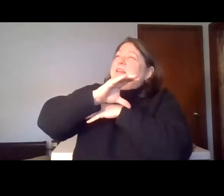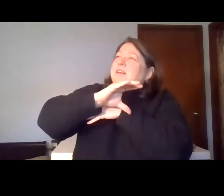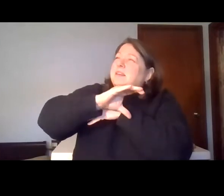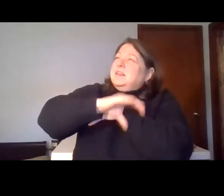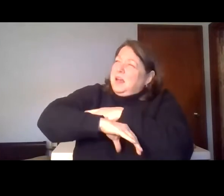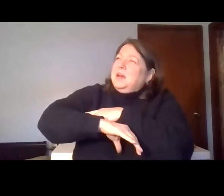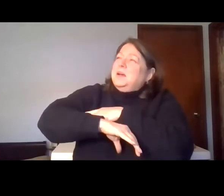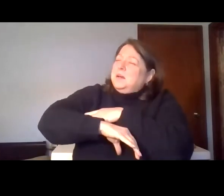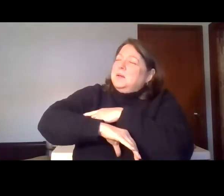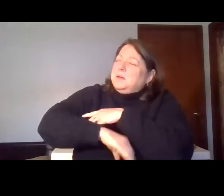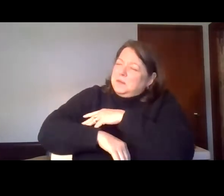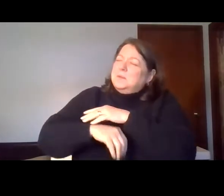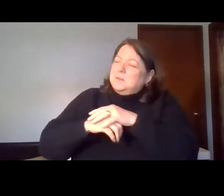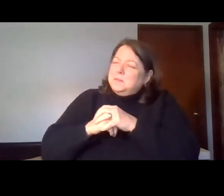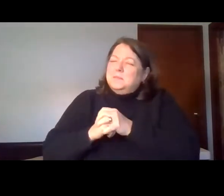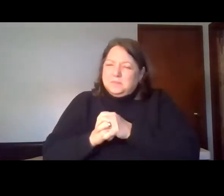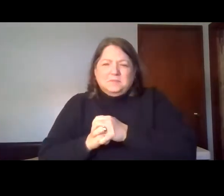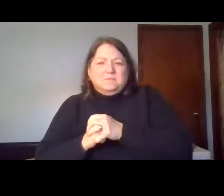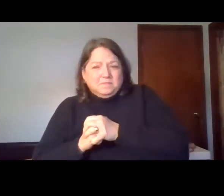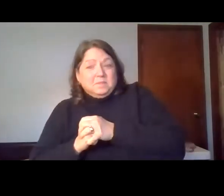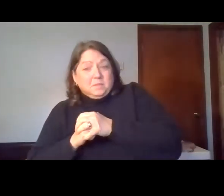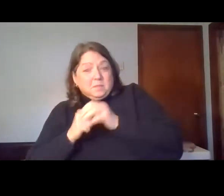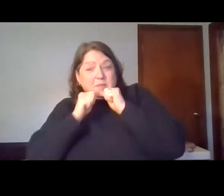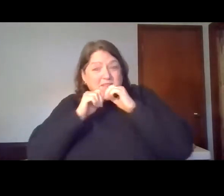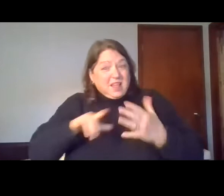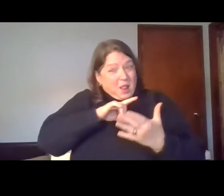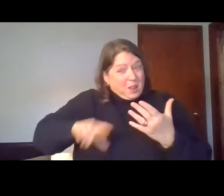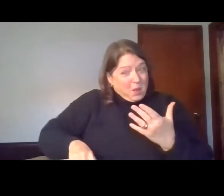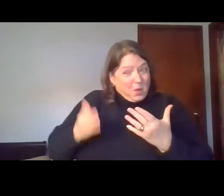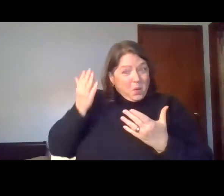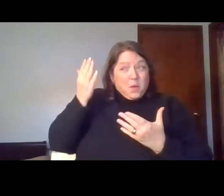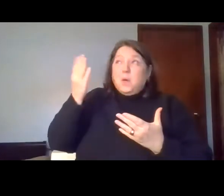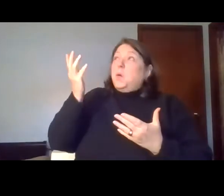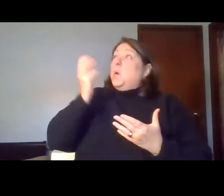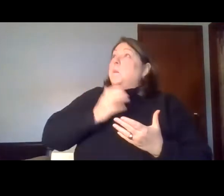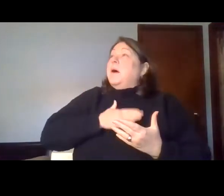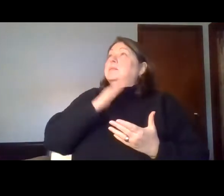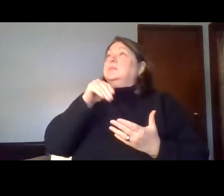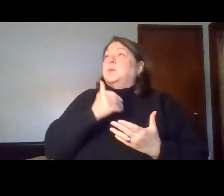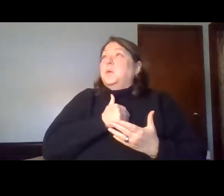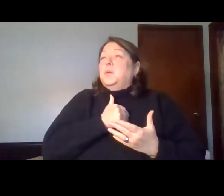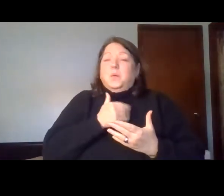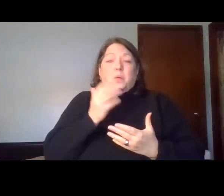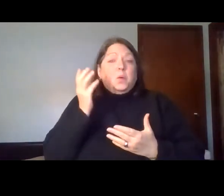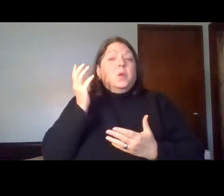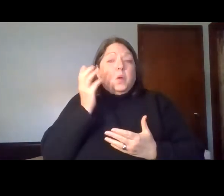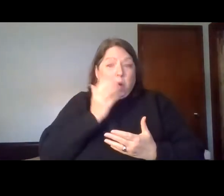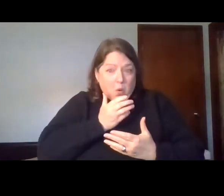comes. Bless the Lord, O my soul,